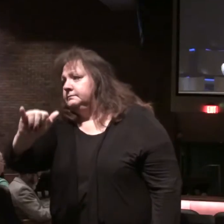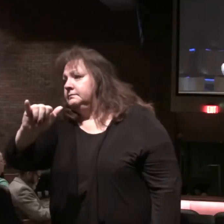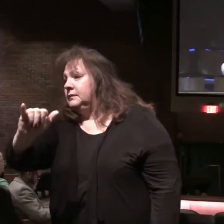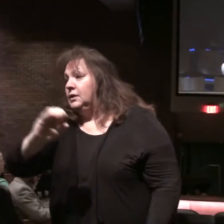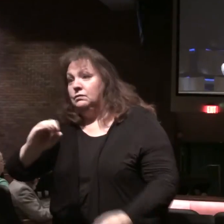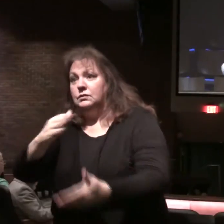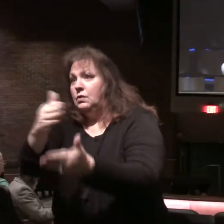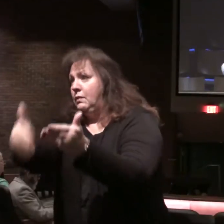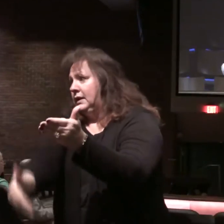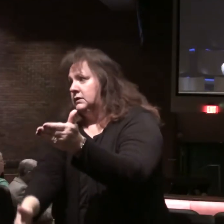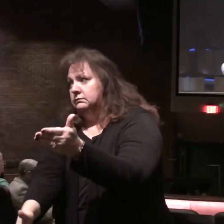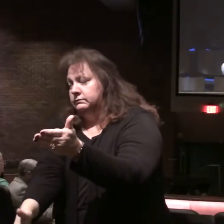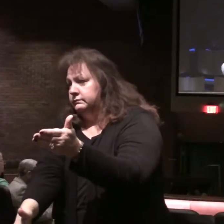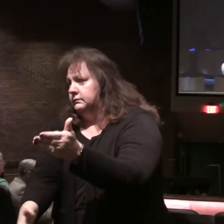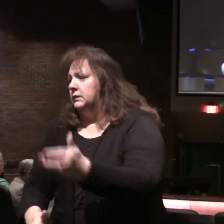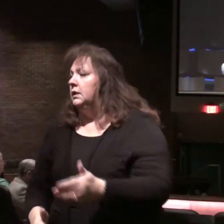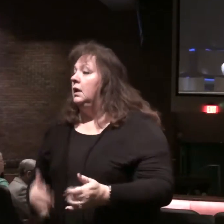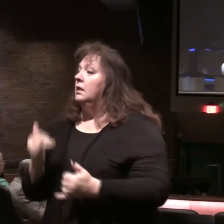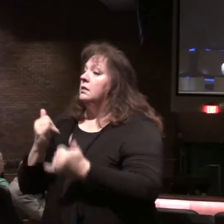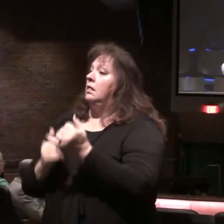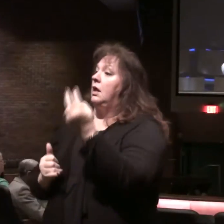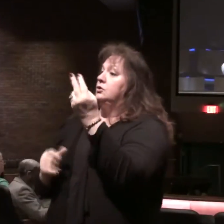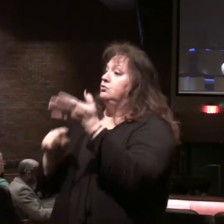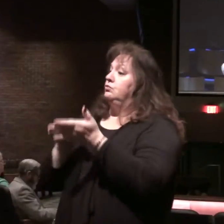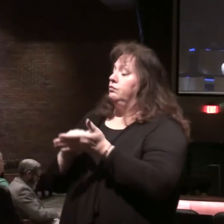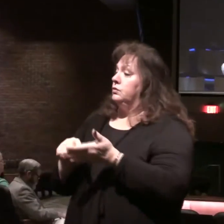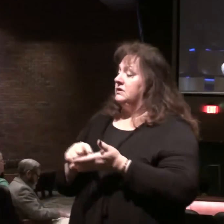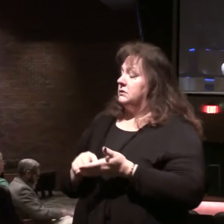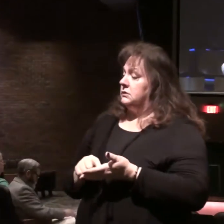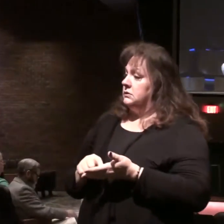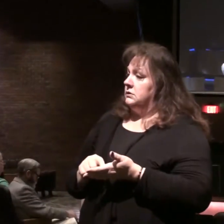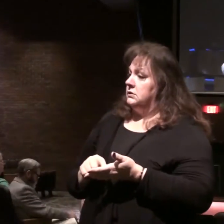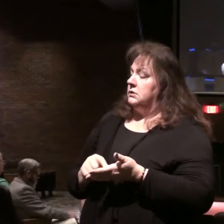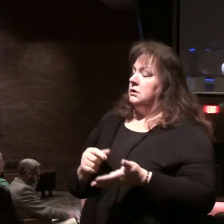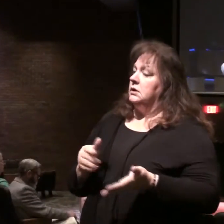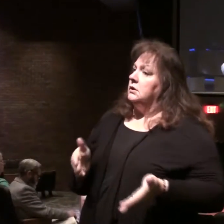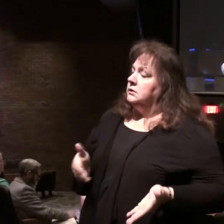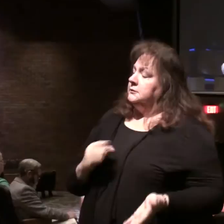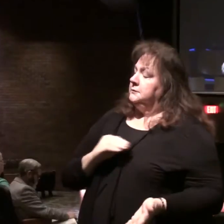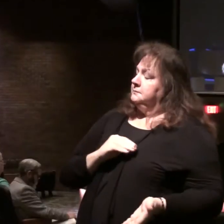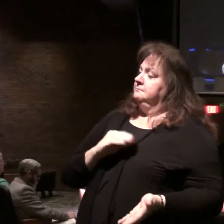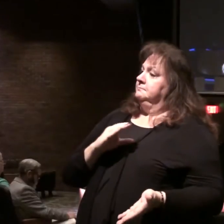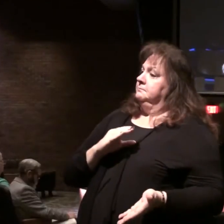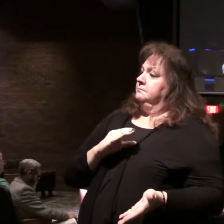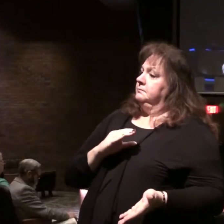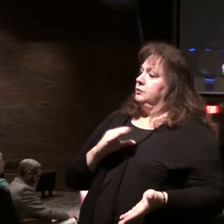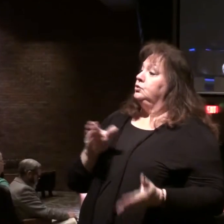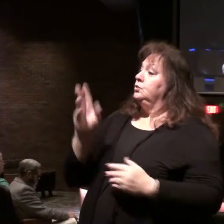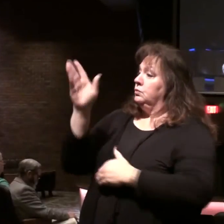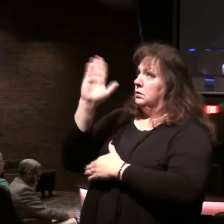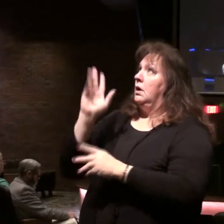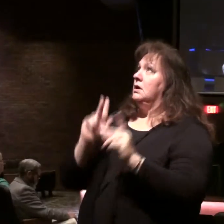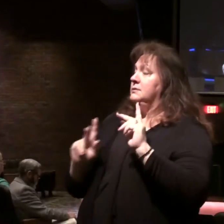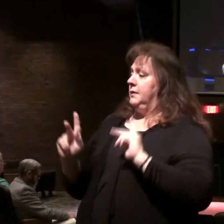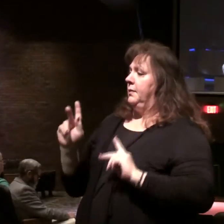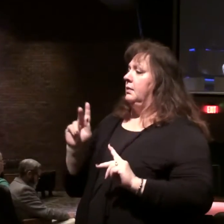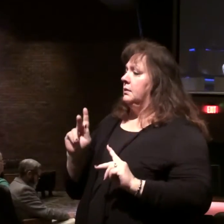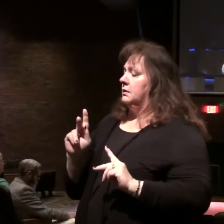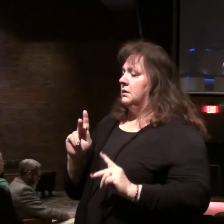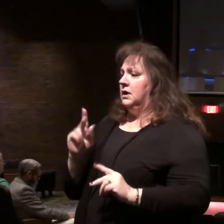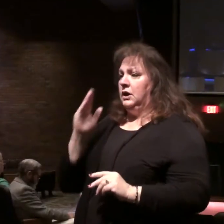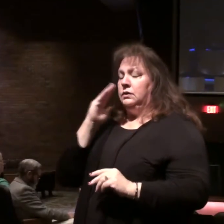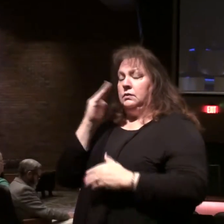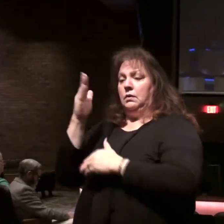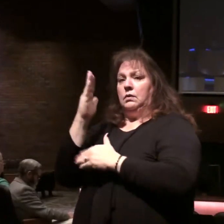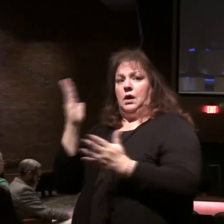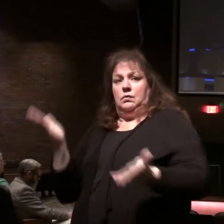Then we add the last two verses we've looked at encouragement to God's people. You know,